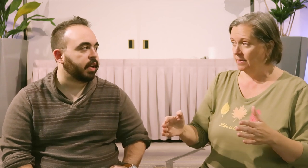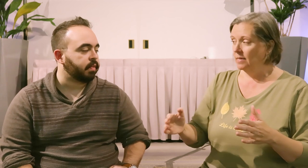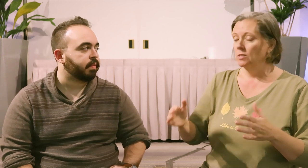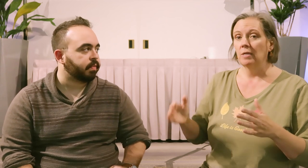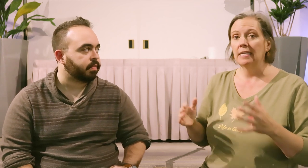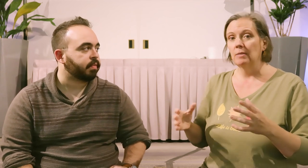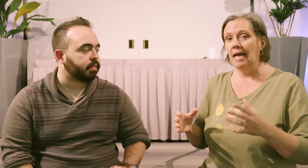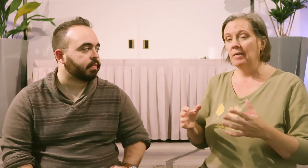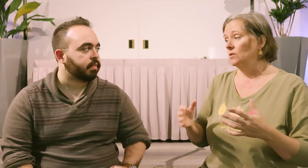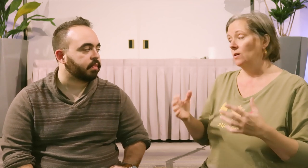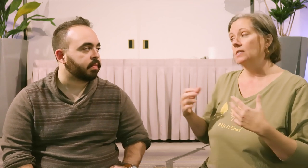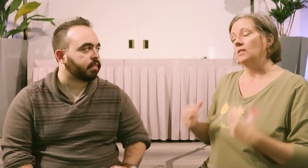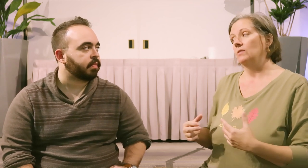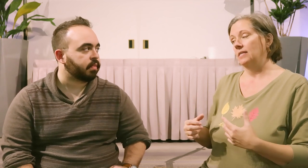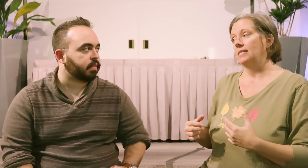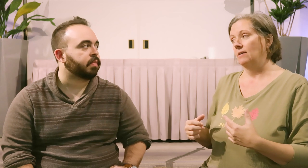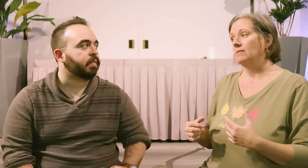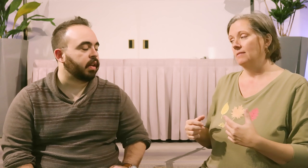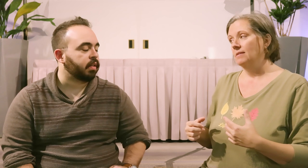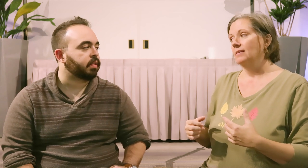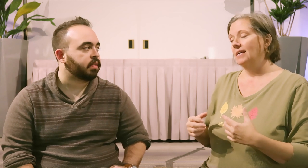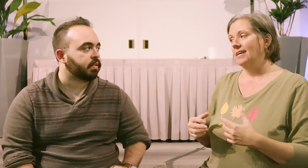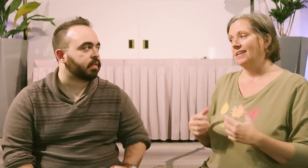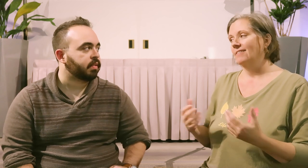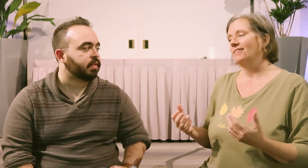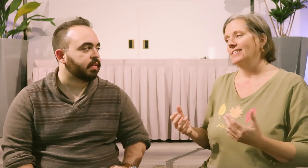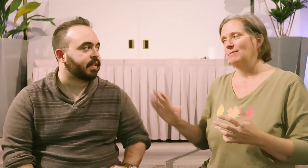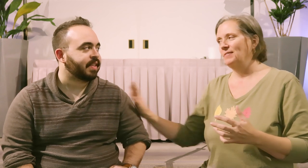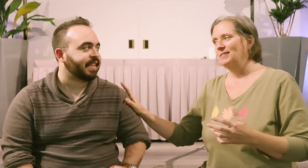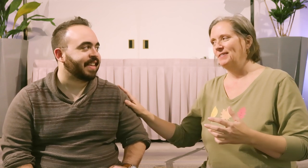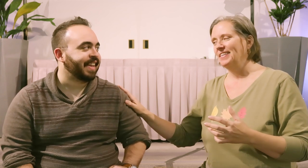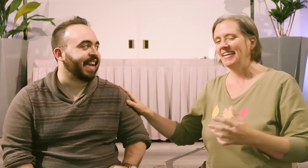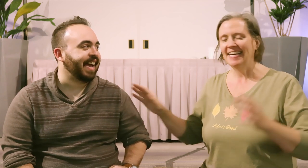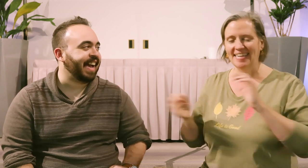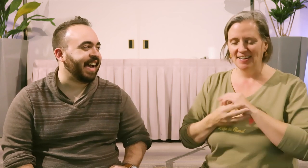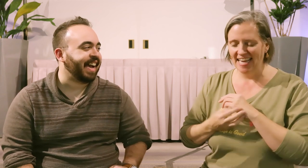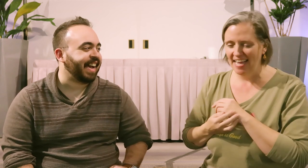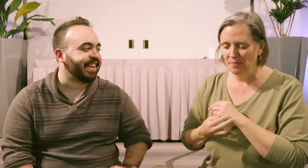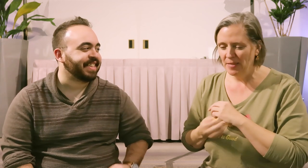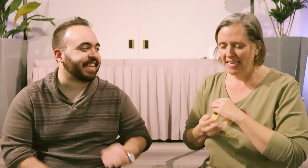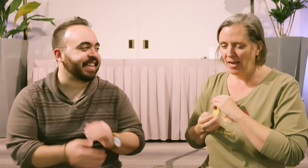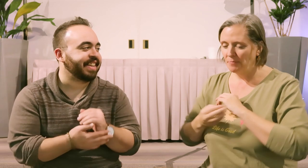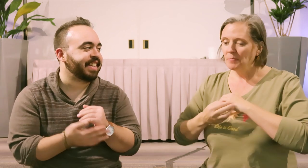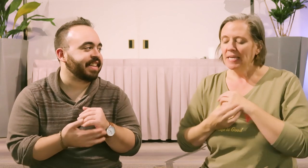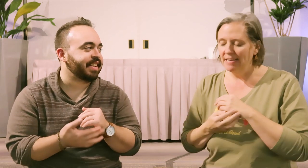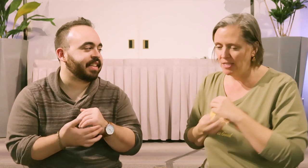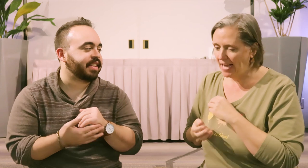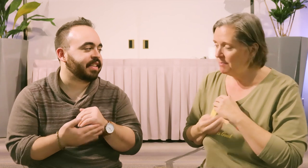Right. So one of the things with tapping you start to slow things down. Yeah. And like oh it's going to feel so good. Okay. I'm excited. Even though I haven't